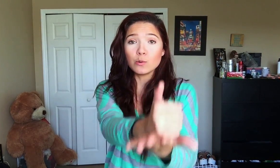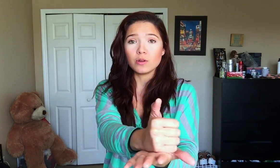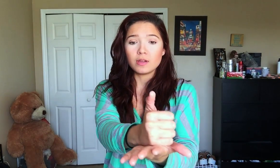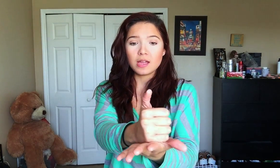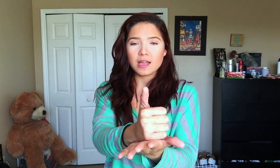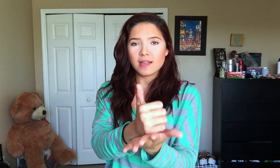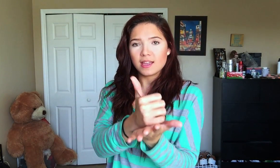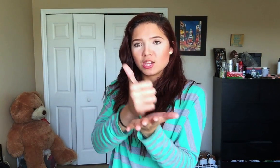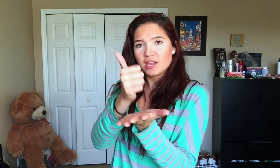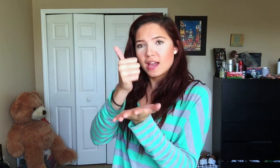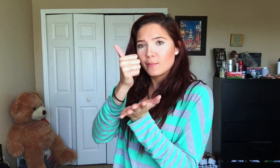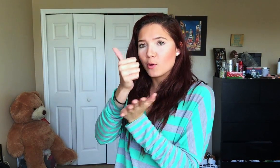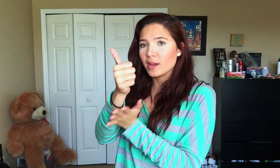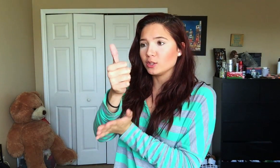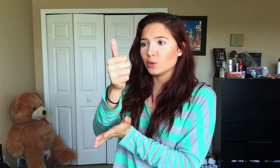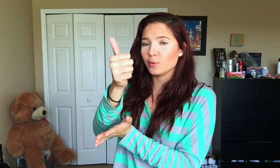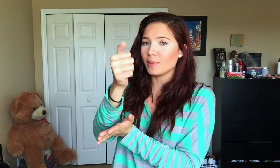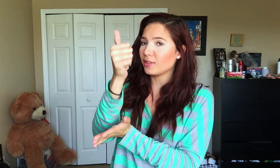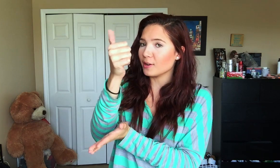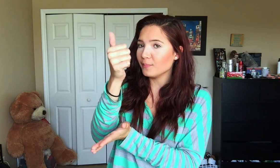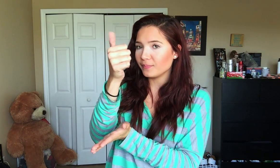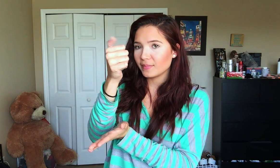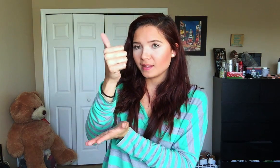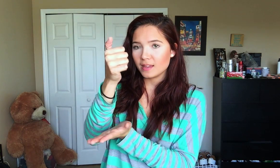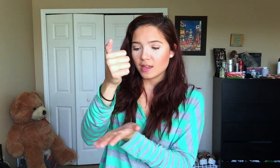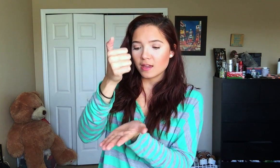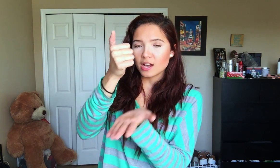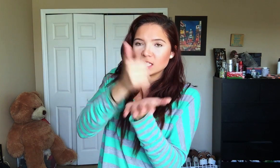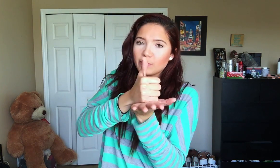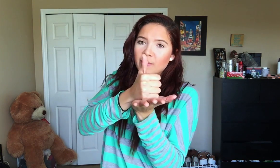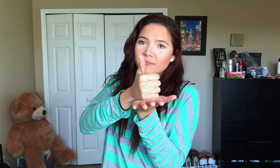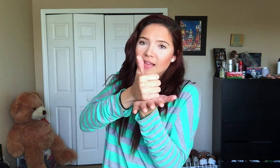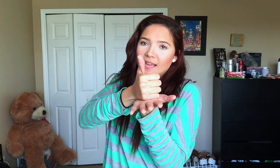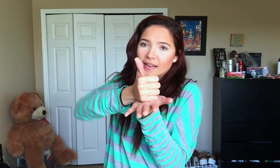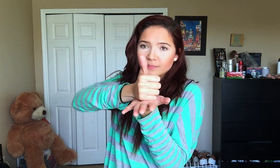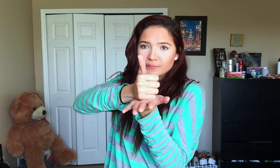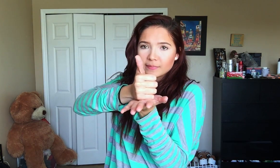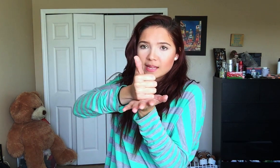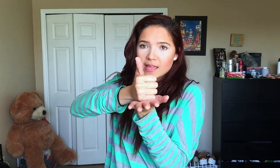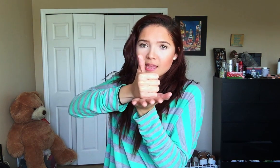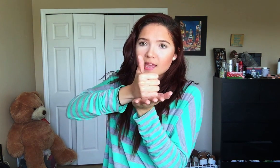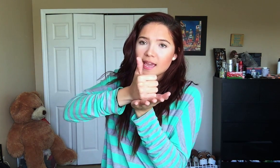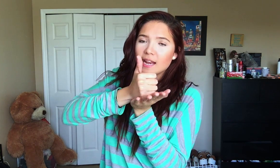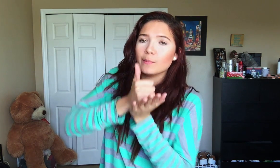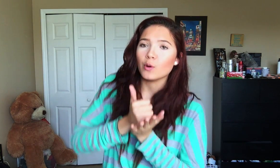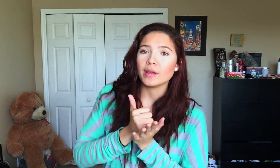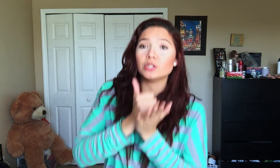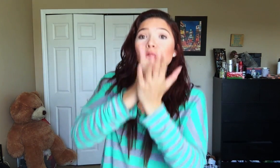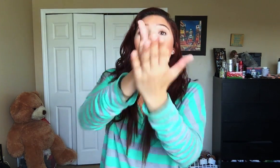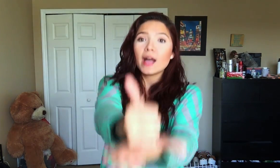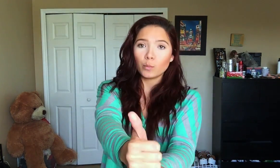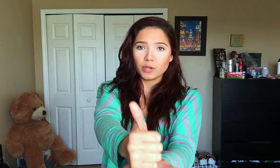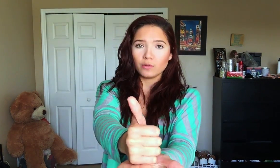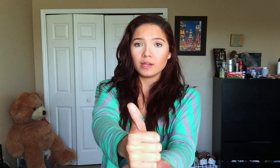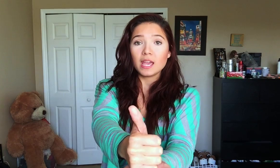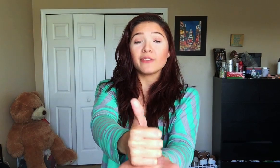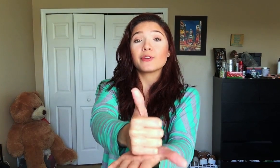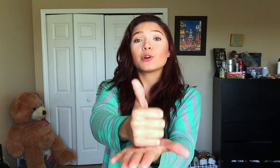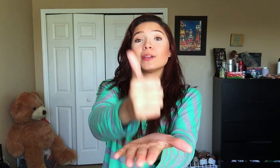I'm going to put my thumb on top of my flat hand and I'm going to help you if you're going